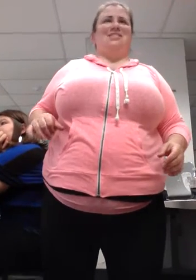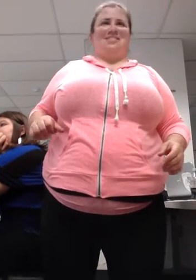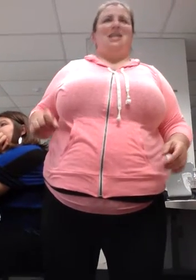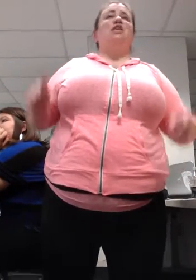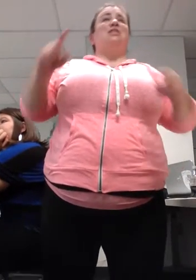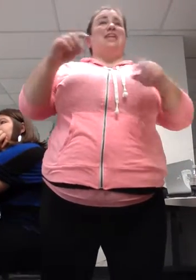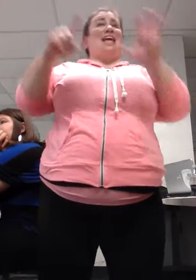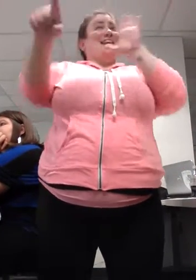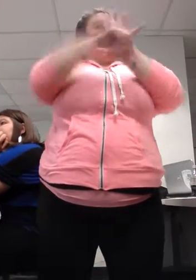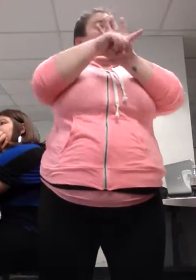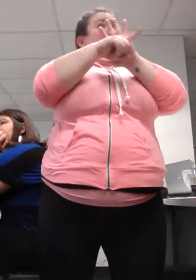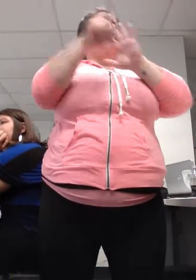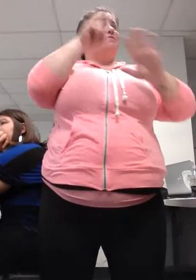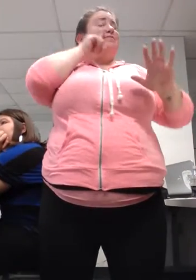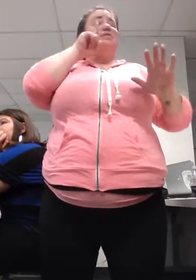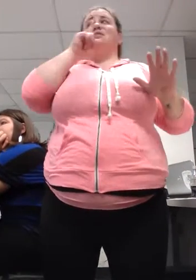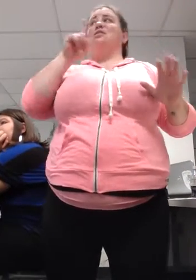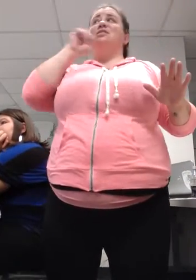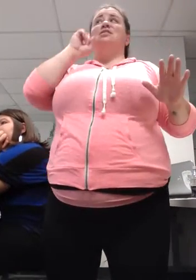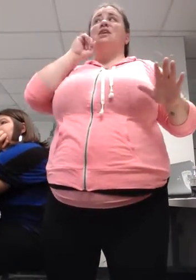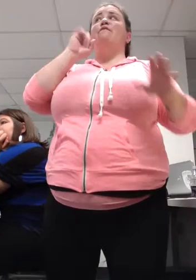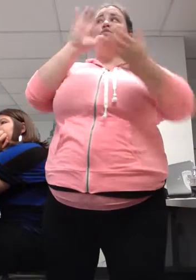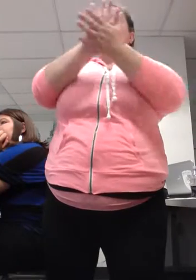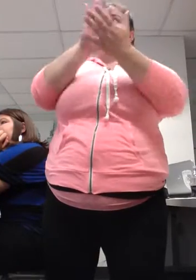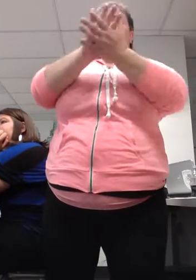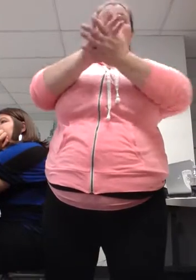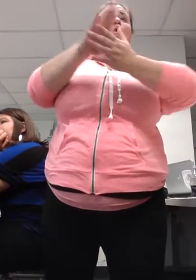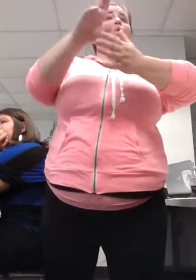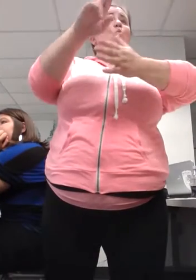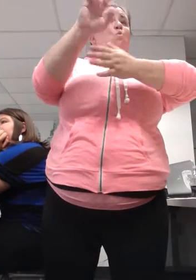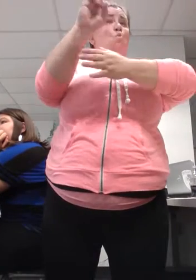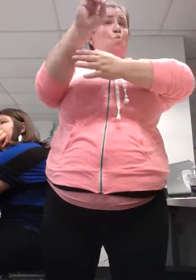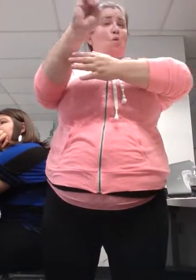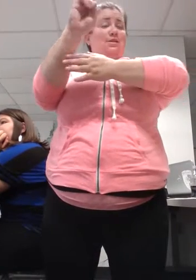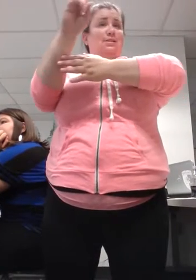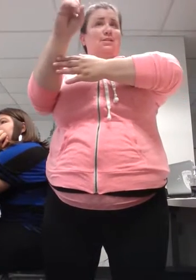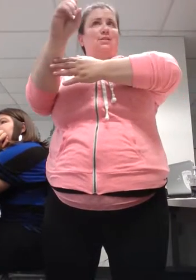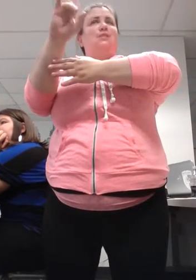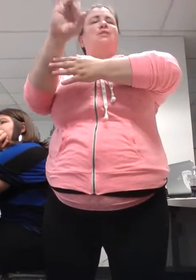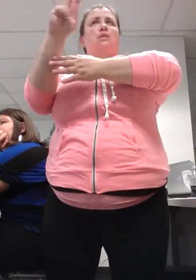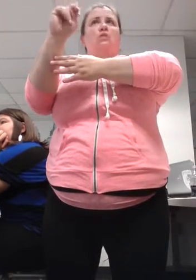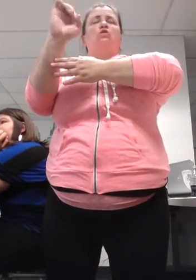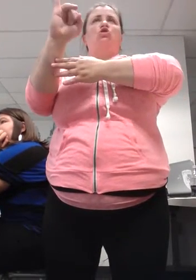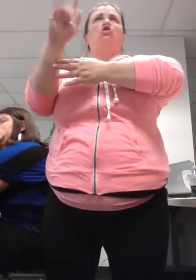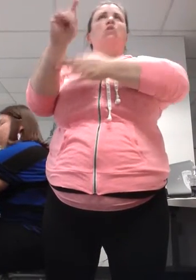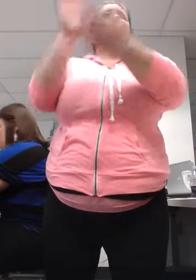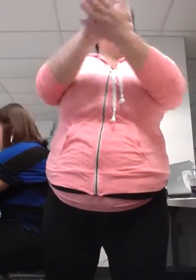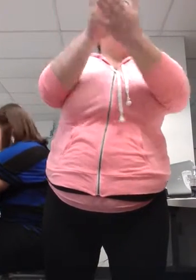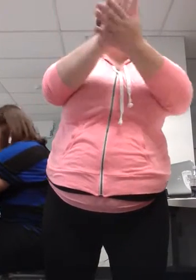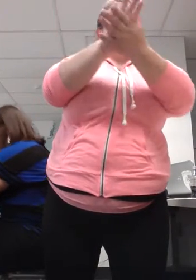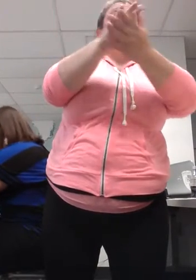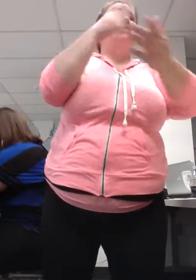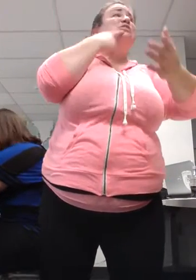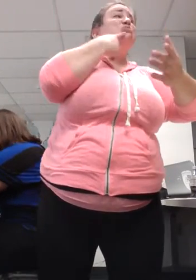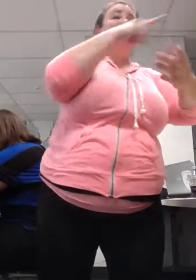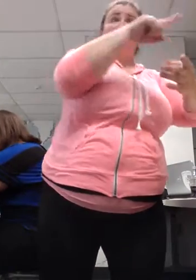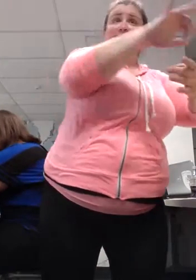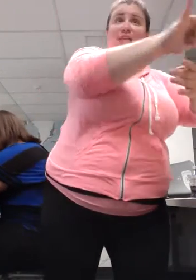You learn to say residential programs, residential schools for the deaf. That's the cultural mediation.